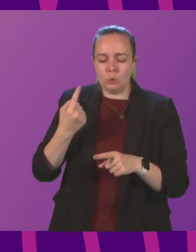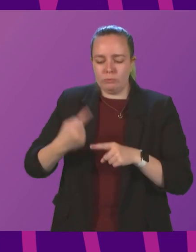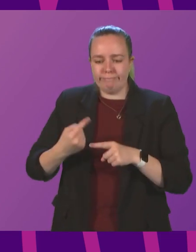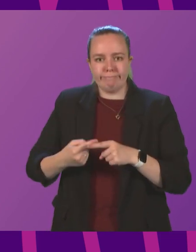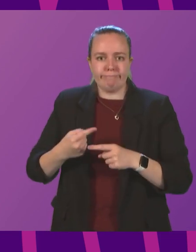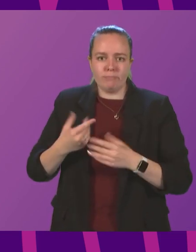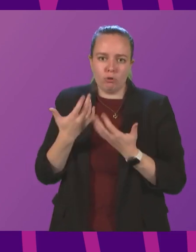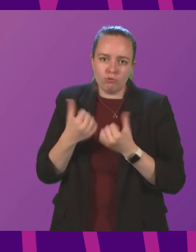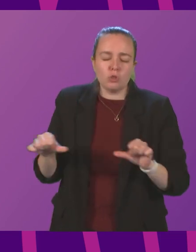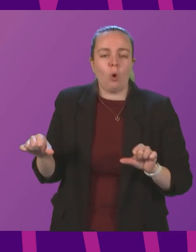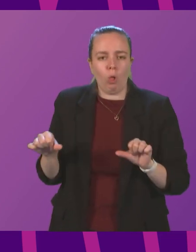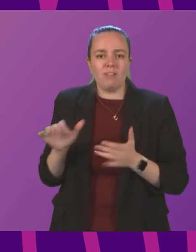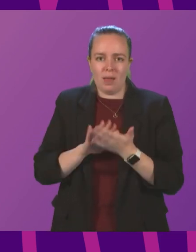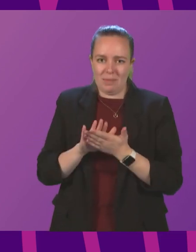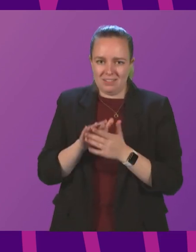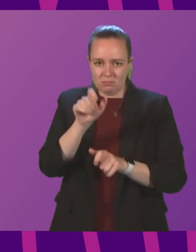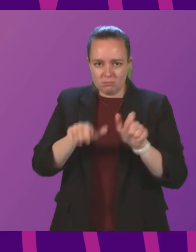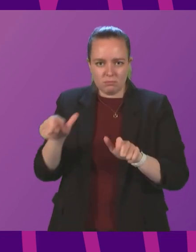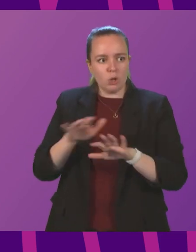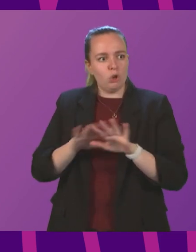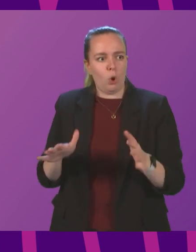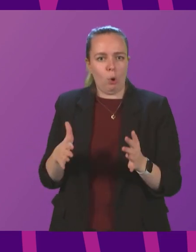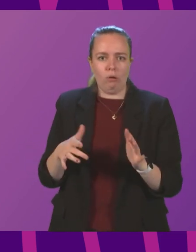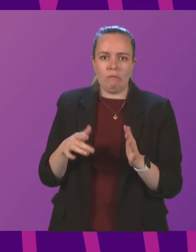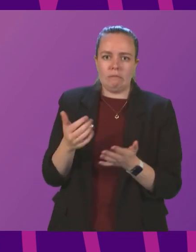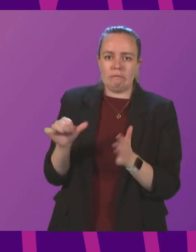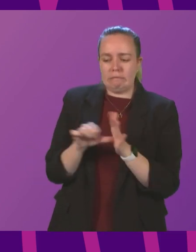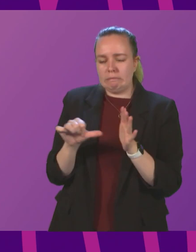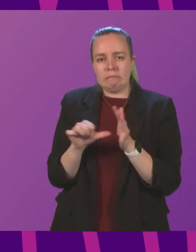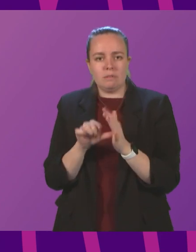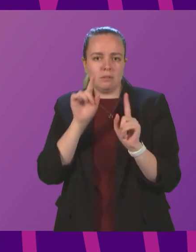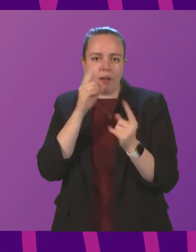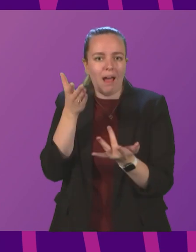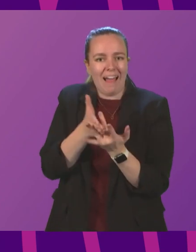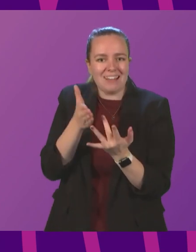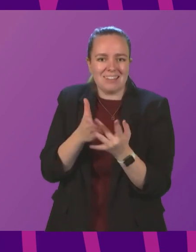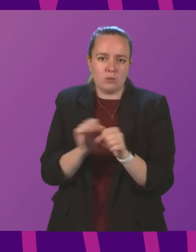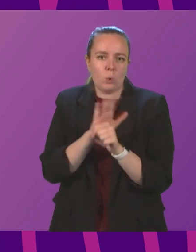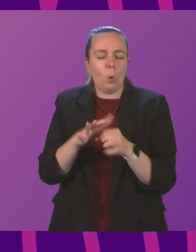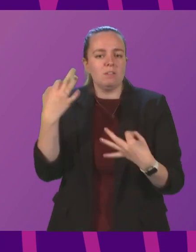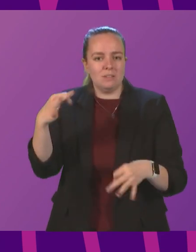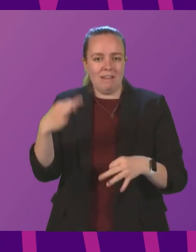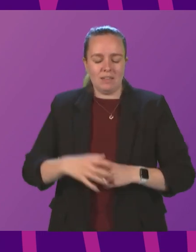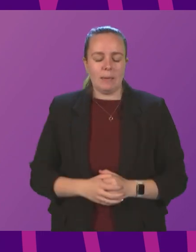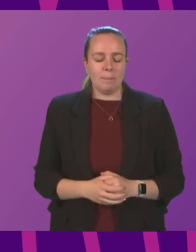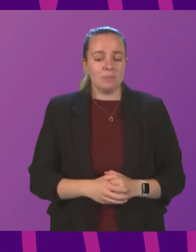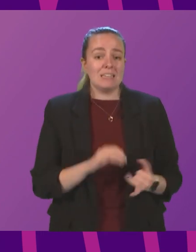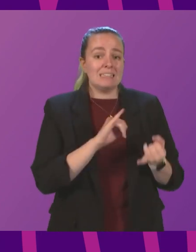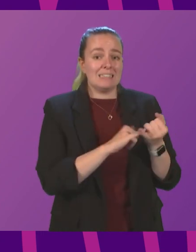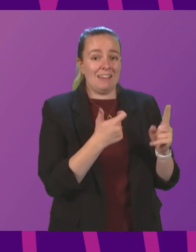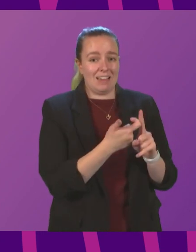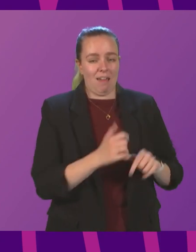to ensure that individuals are not in any way disadvantaged by a lack of access to the COVID certificate. And Stephen